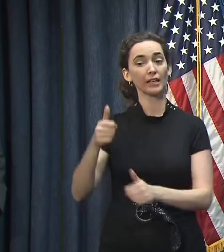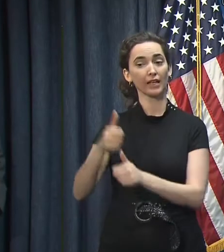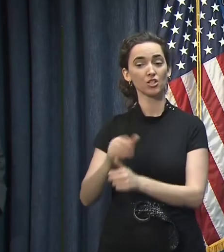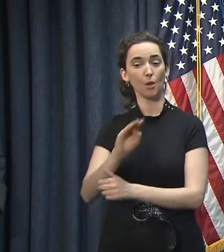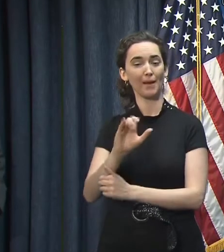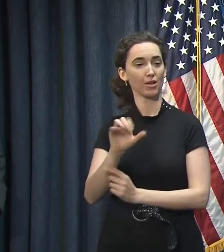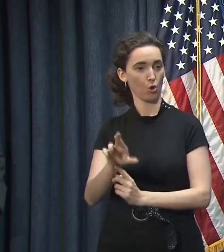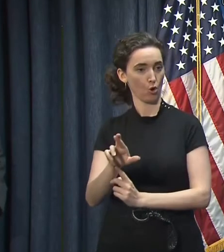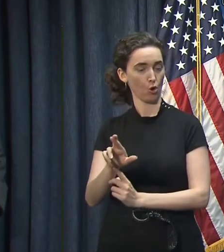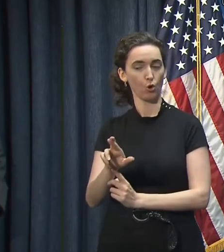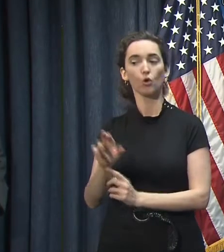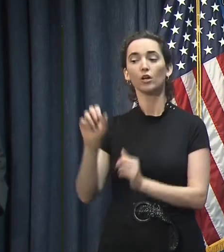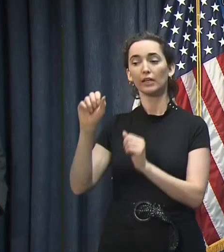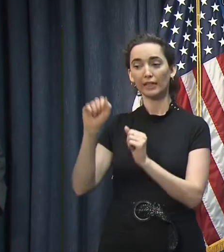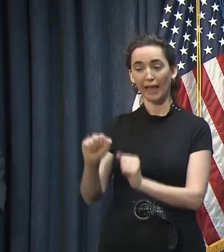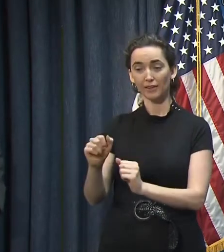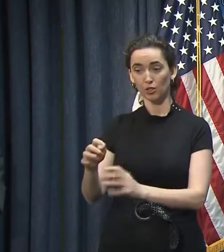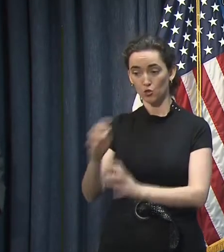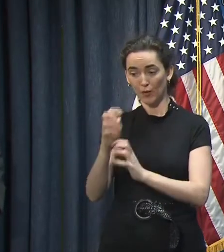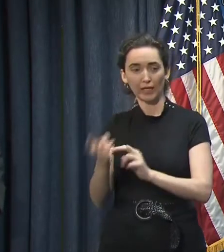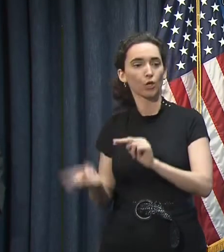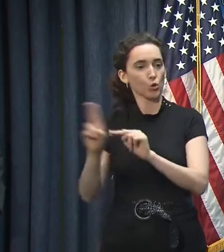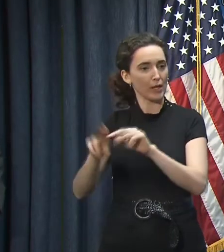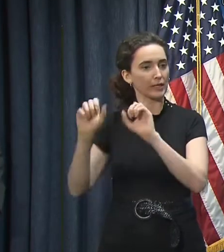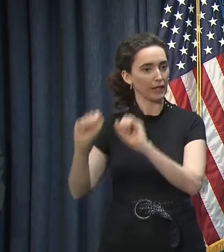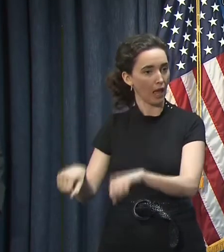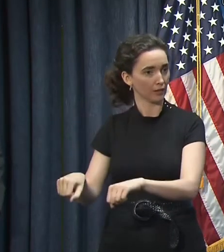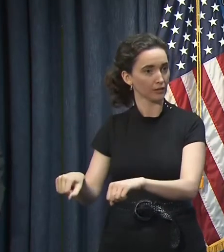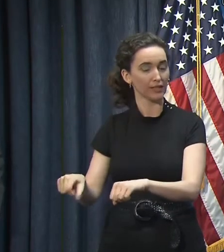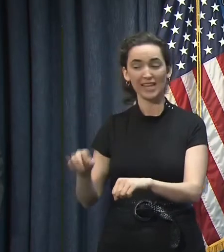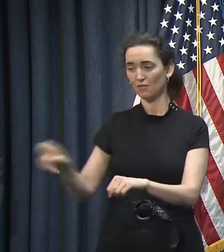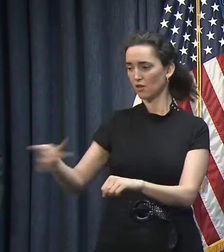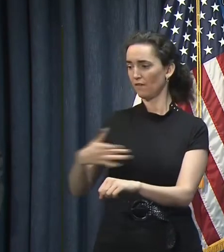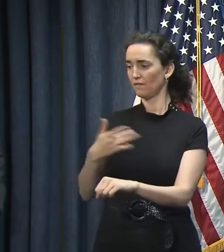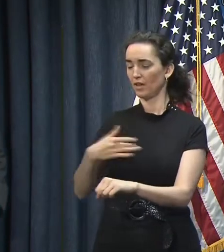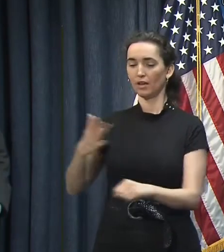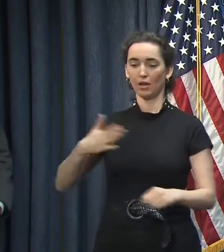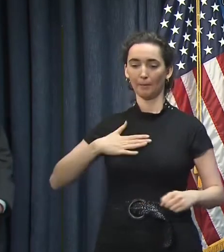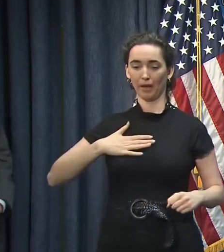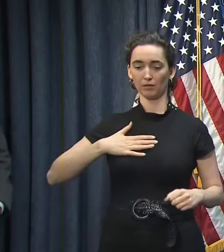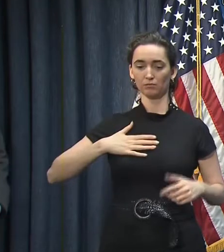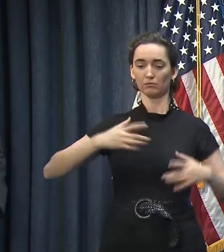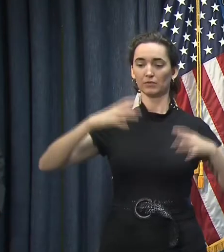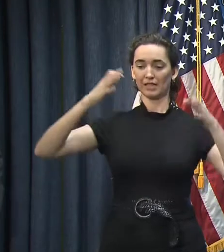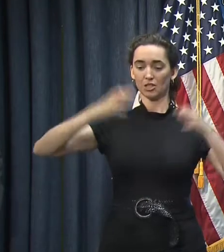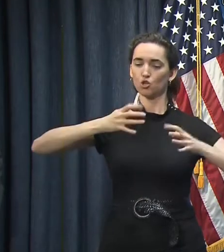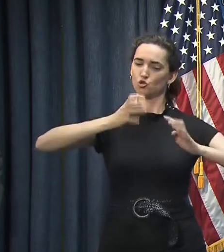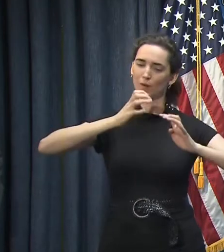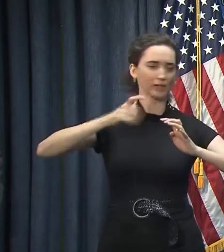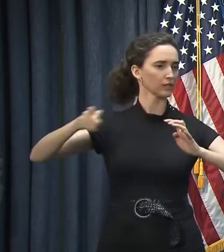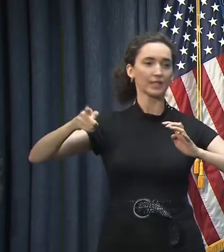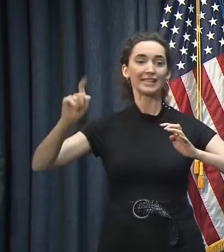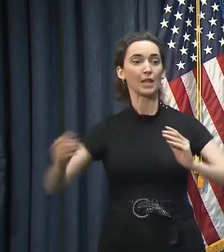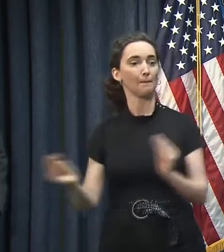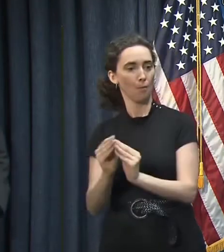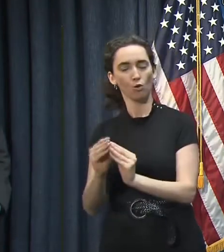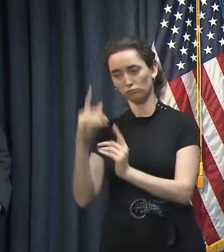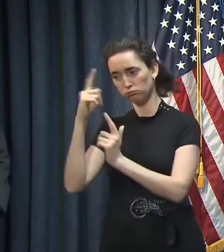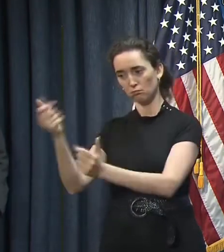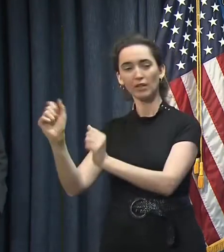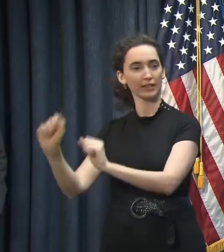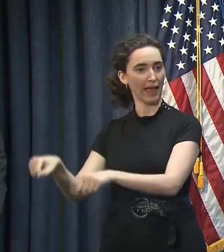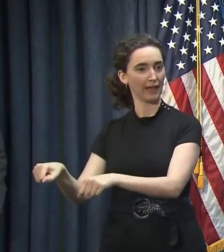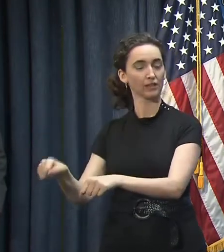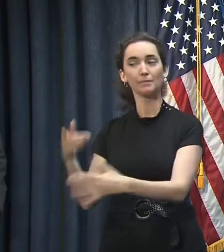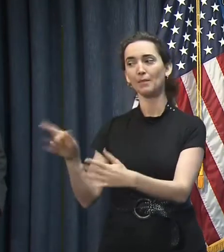prerogative to be more restrictive if he or she chooses to be. And so she may